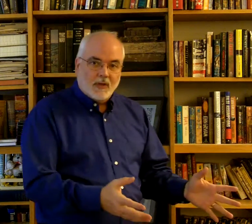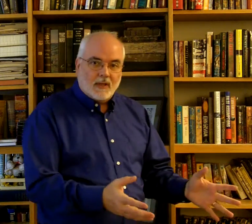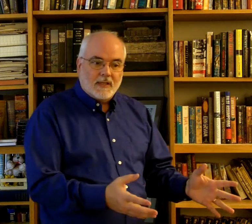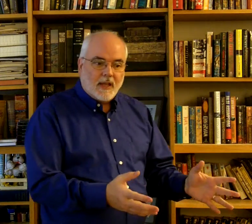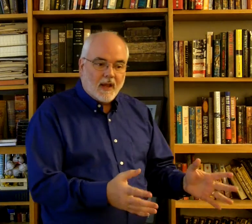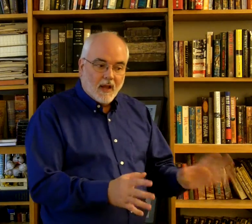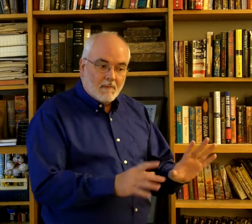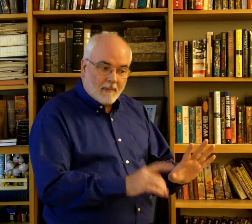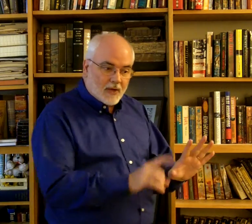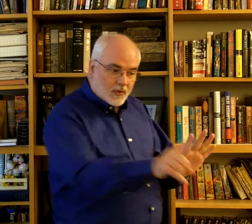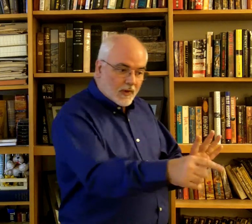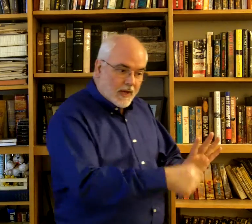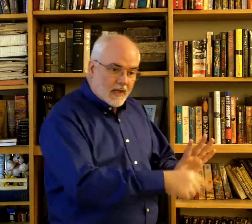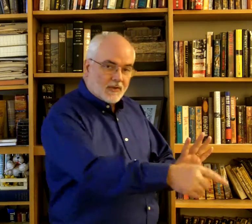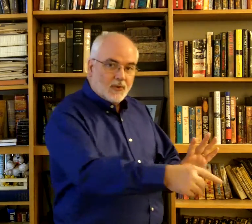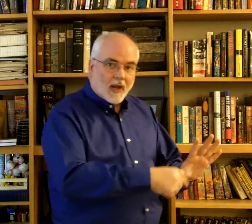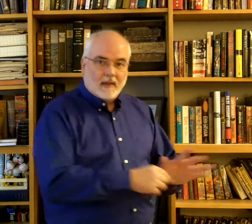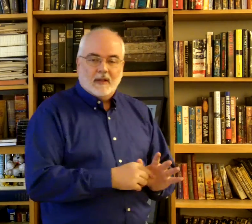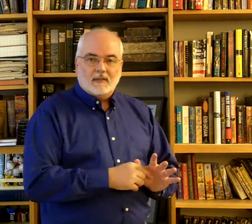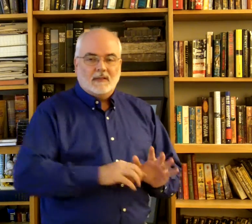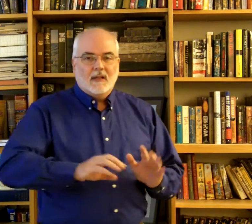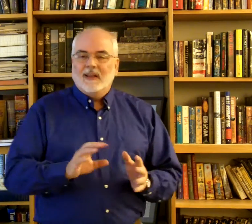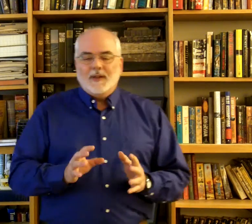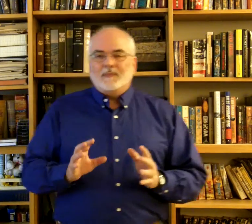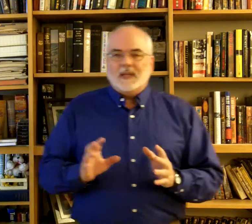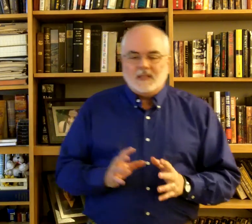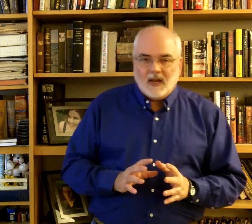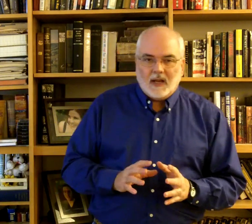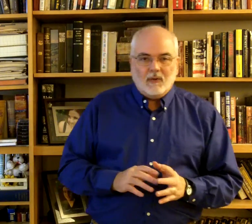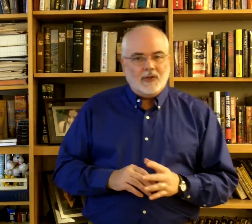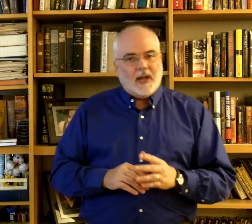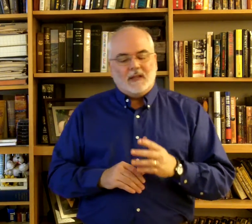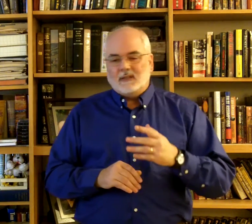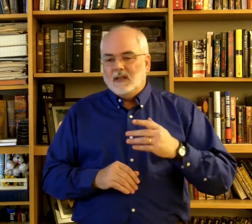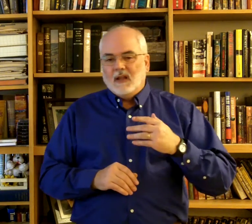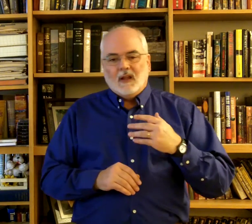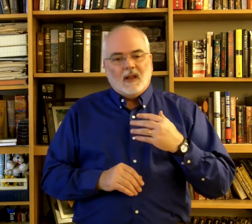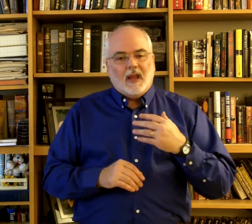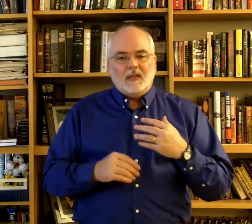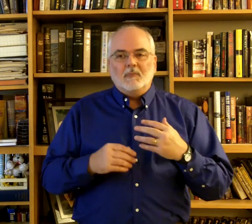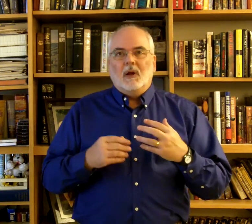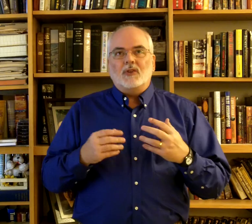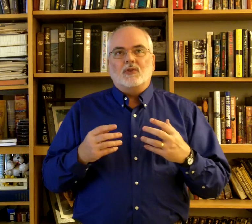and say, make sure the kids do like this. Sign language has as much